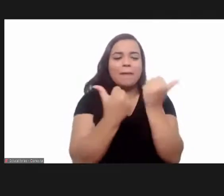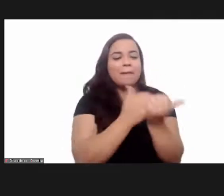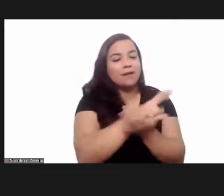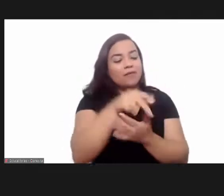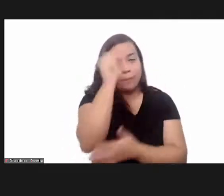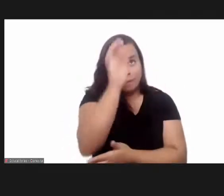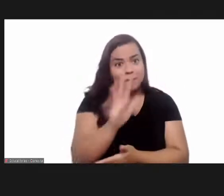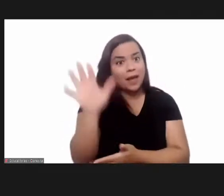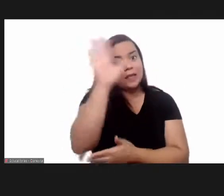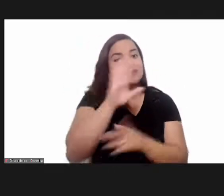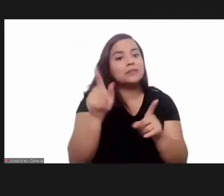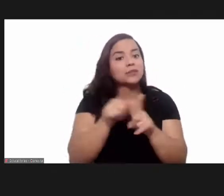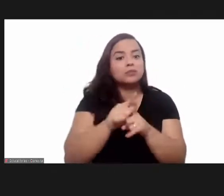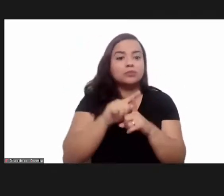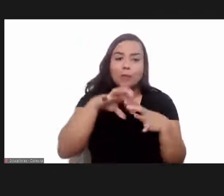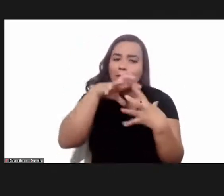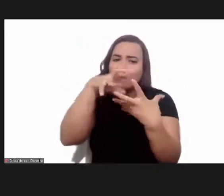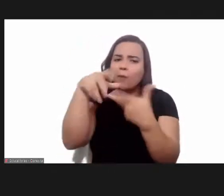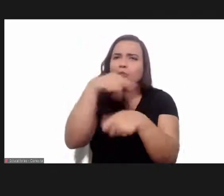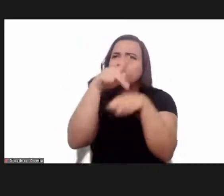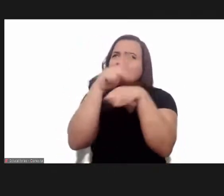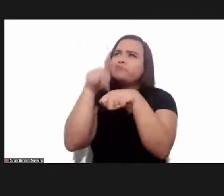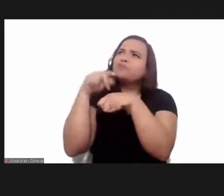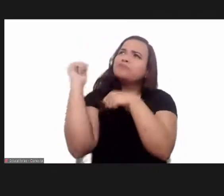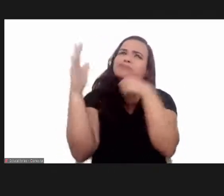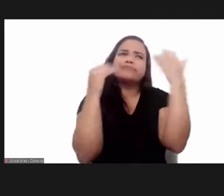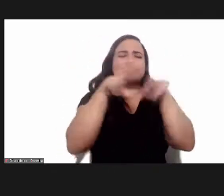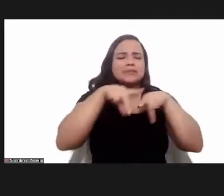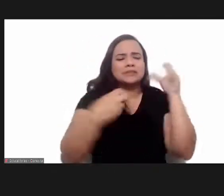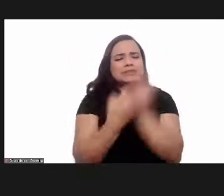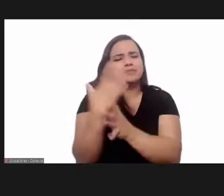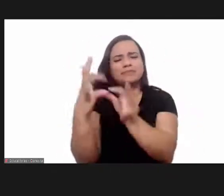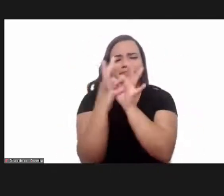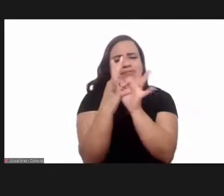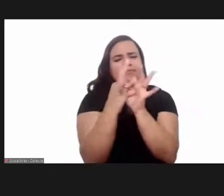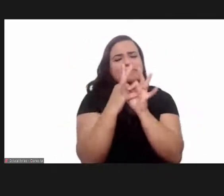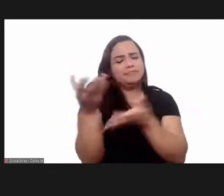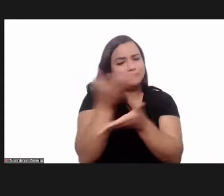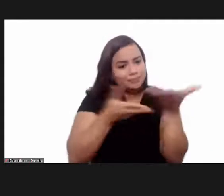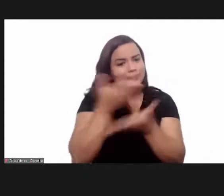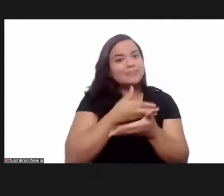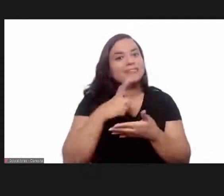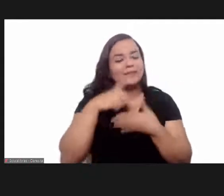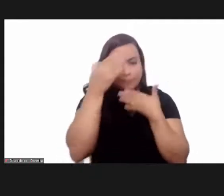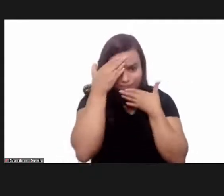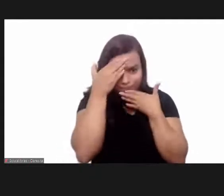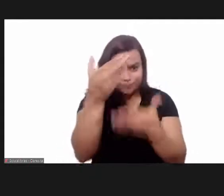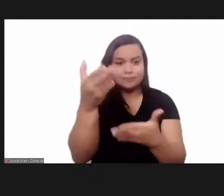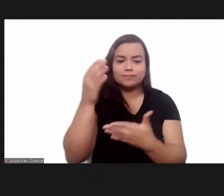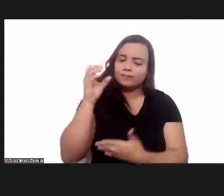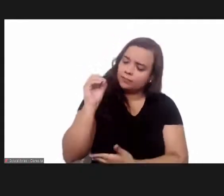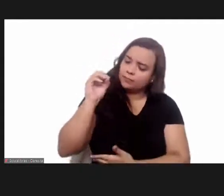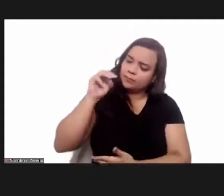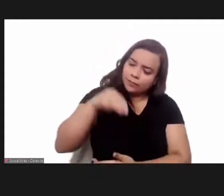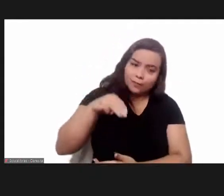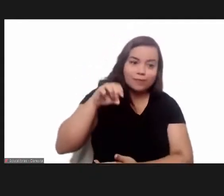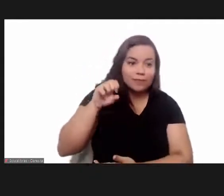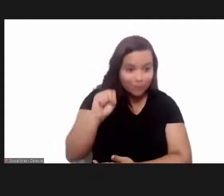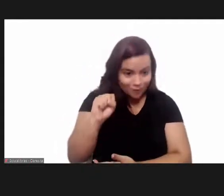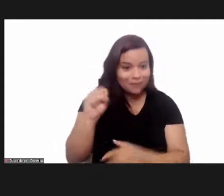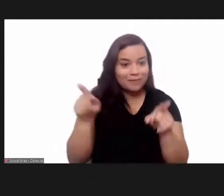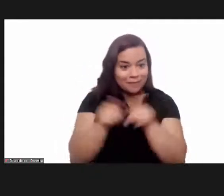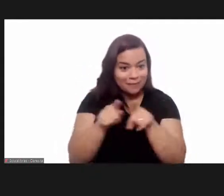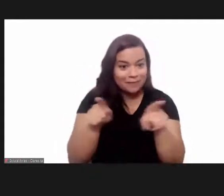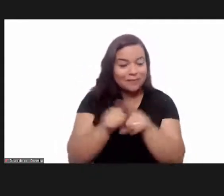other institutions in brazil and in in the world have established i also wish to thank the world health organization